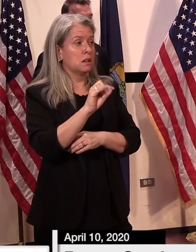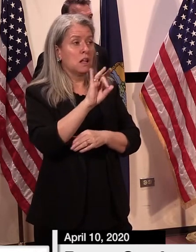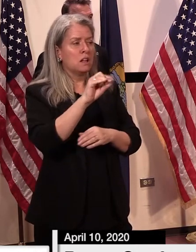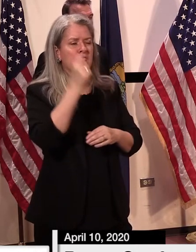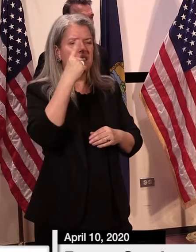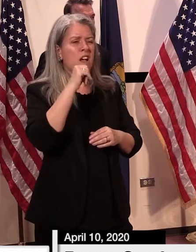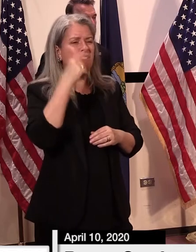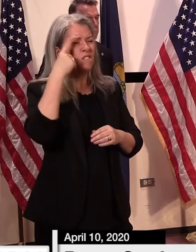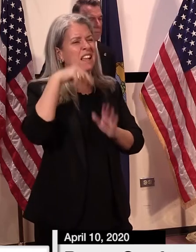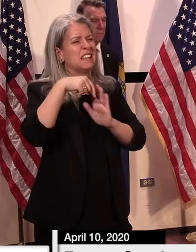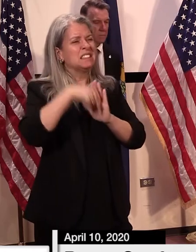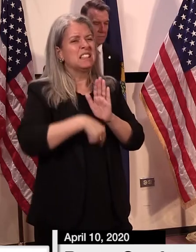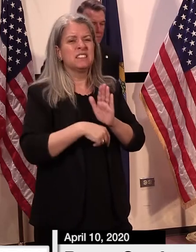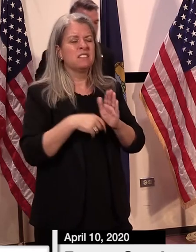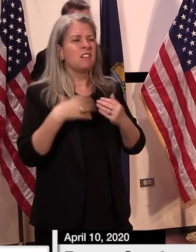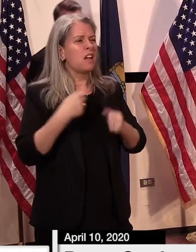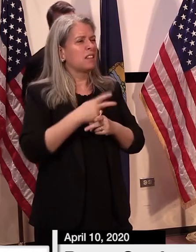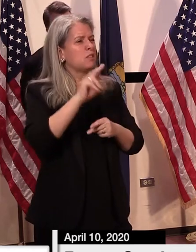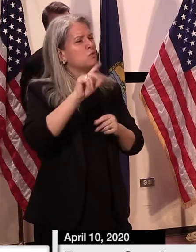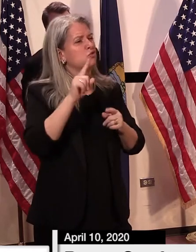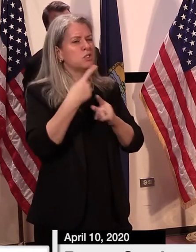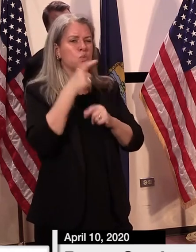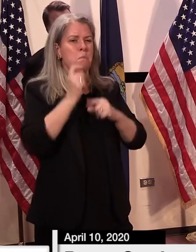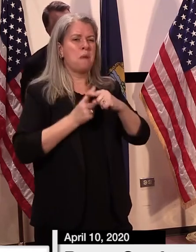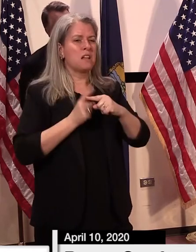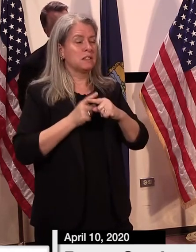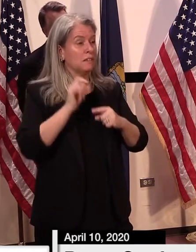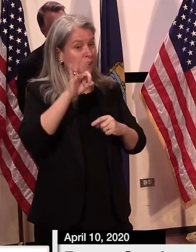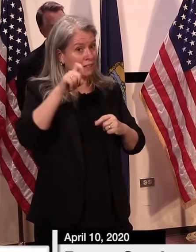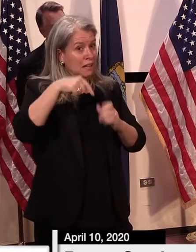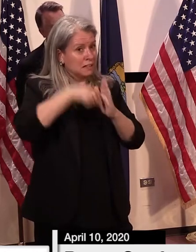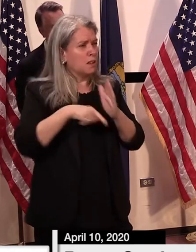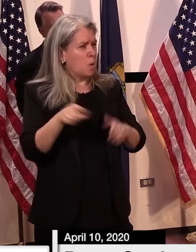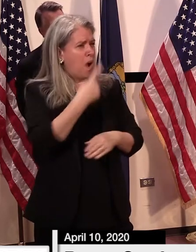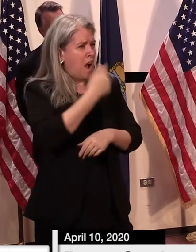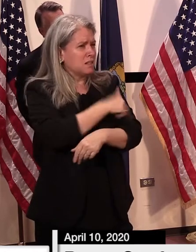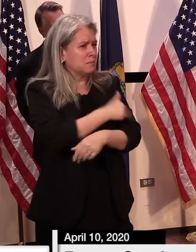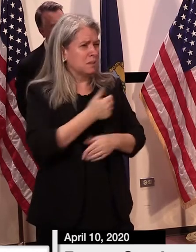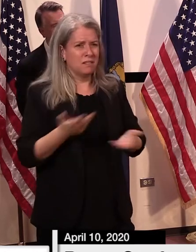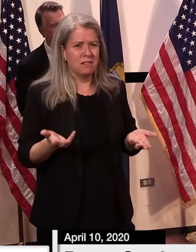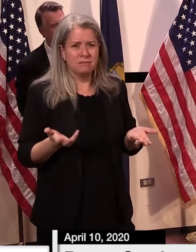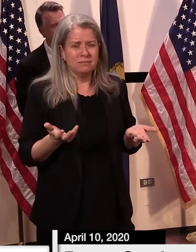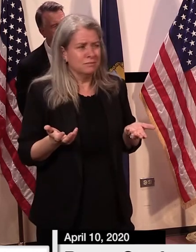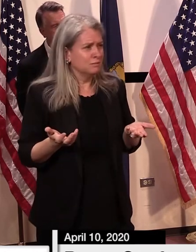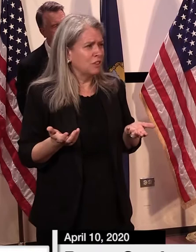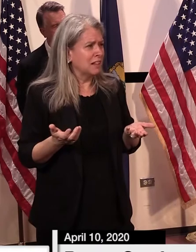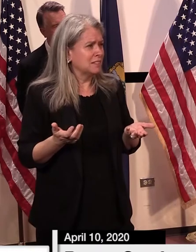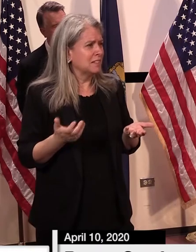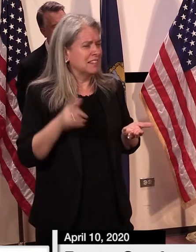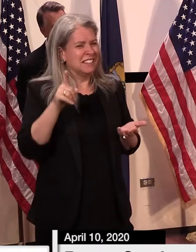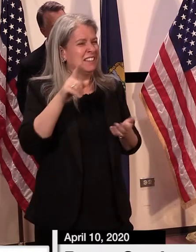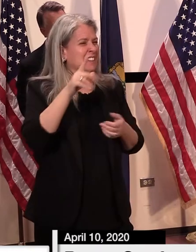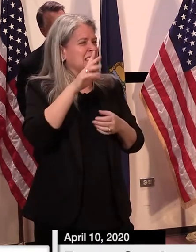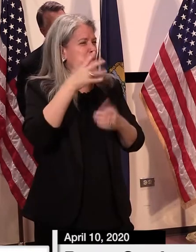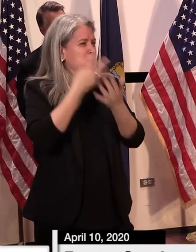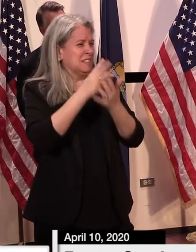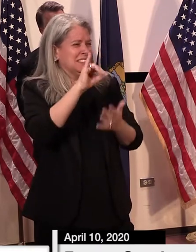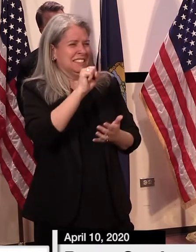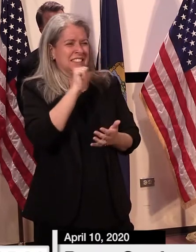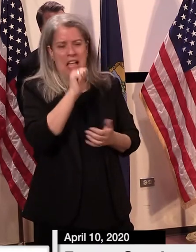for intensive health care. We would send them to a health care facility in that case. That would be a